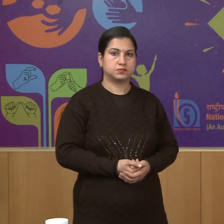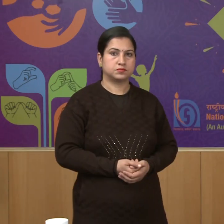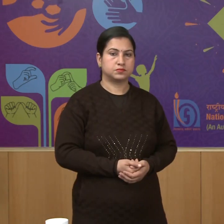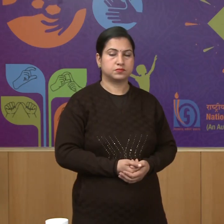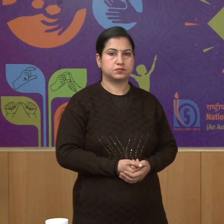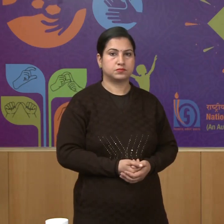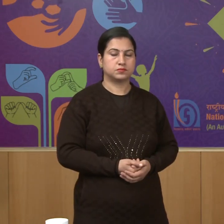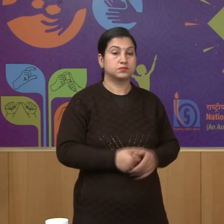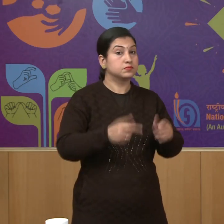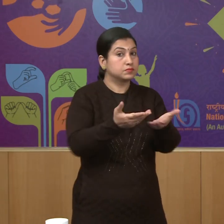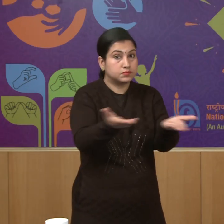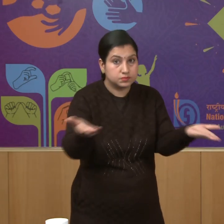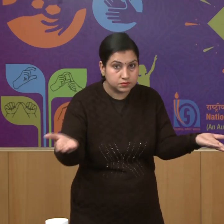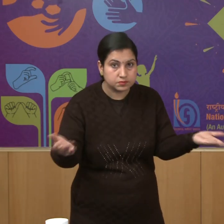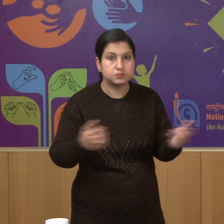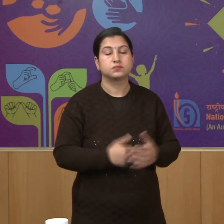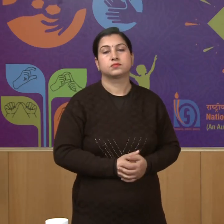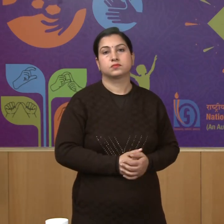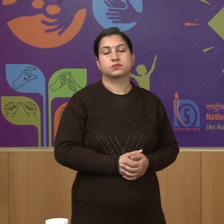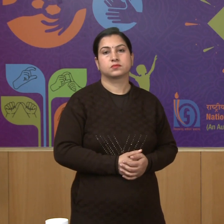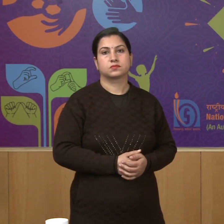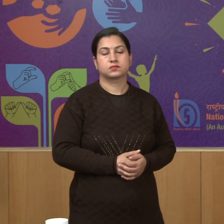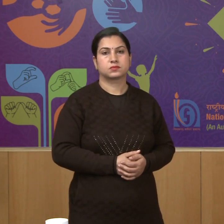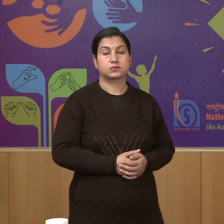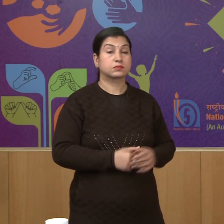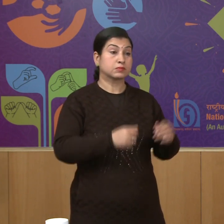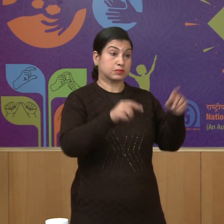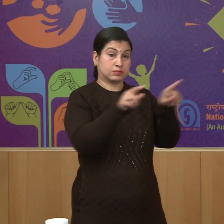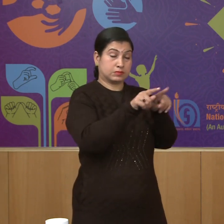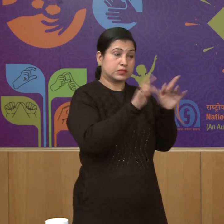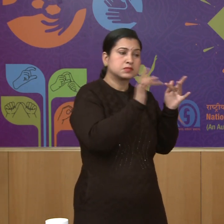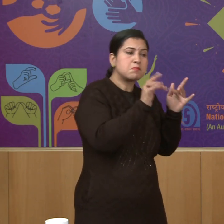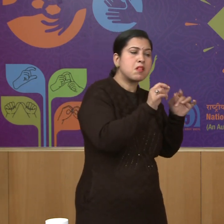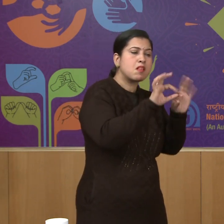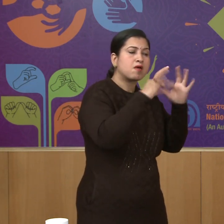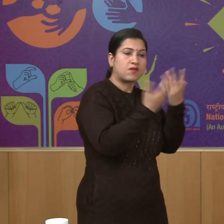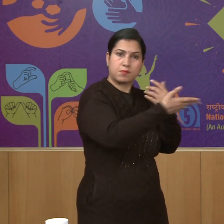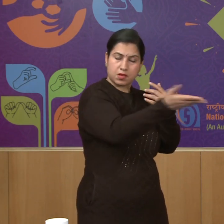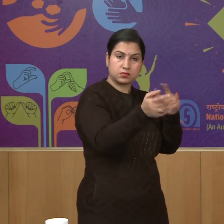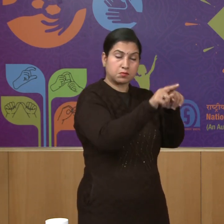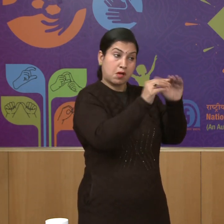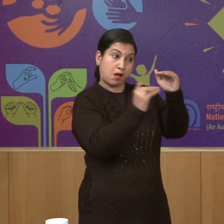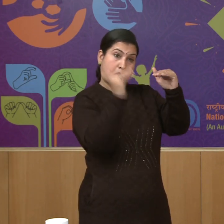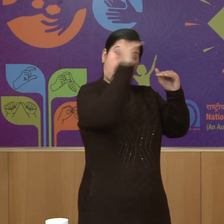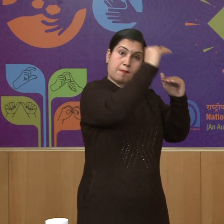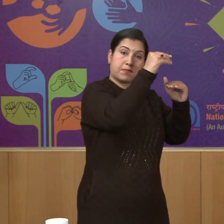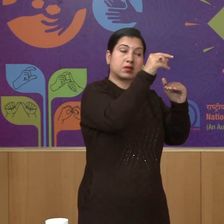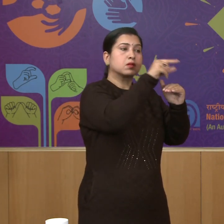Dear learners those upper class people like zamindars